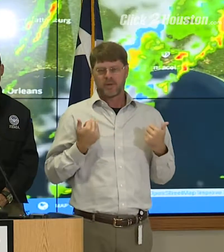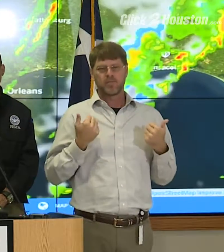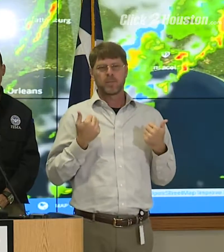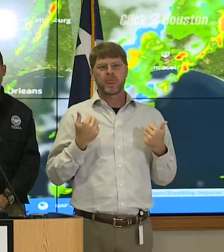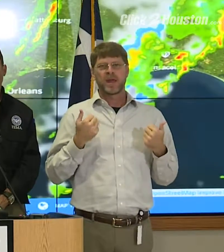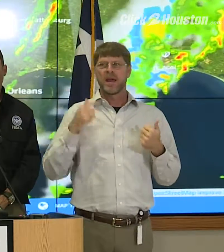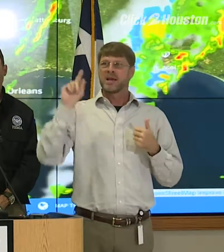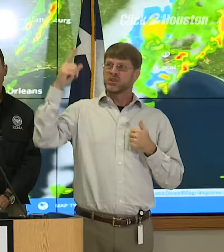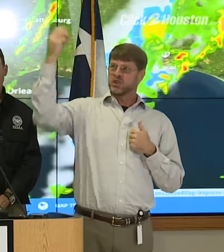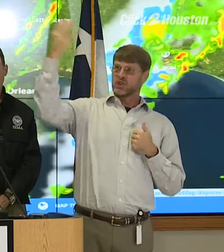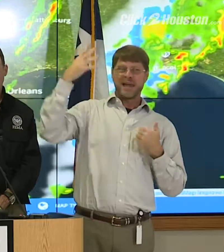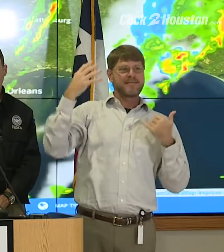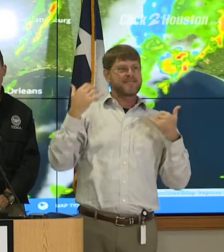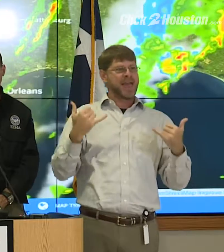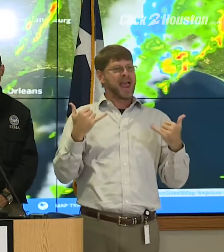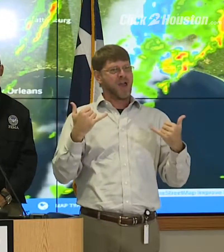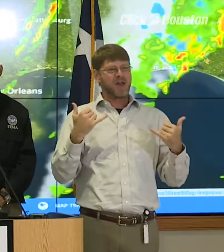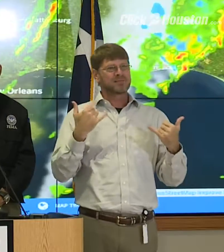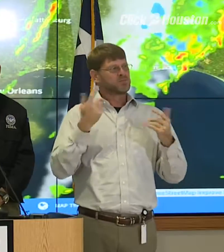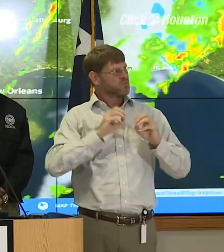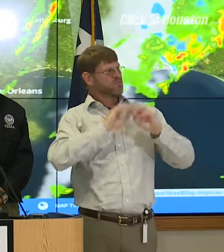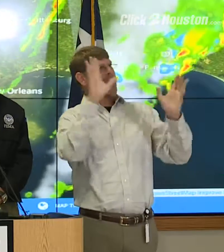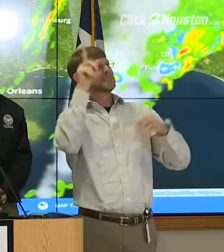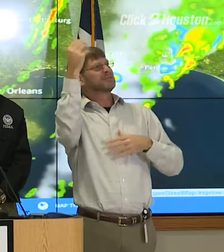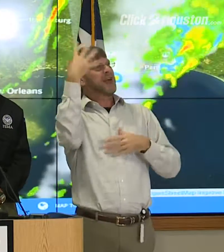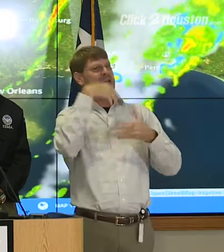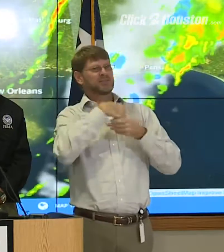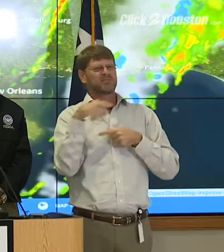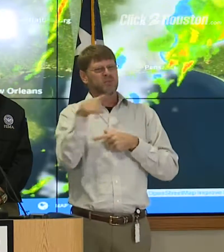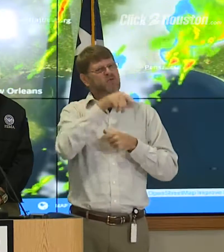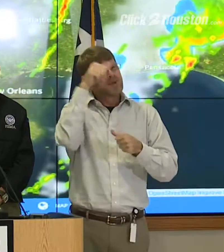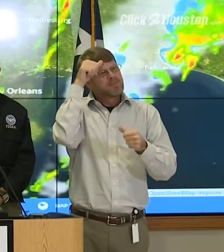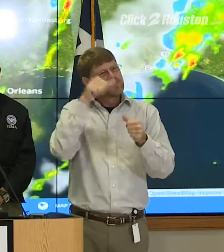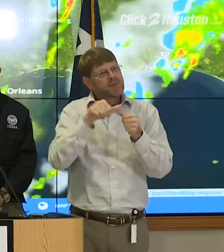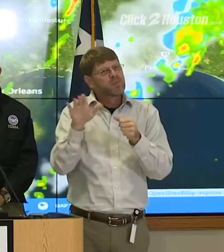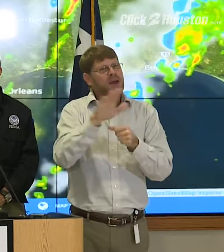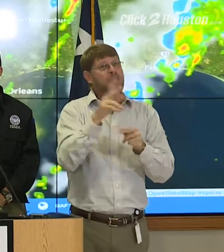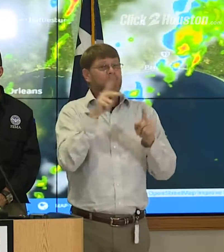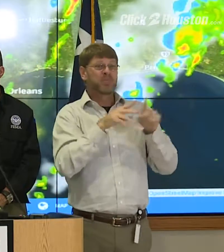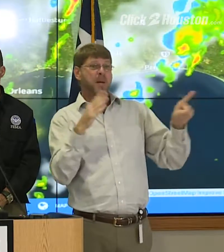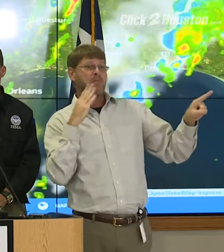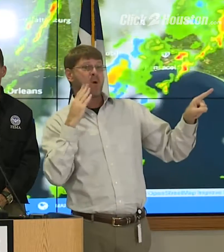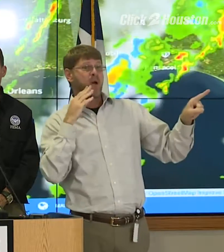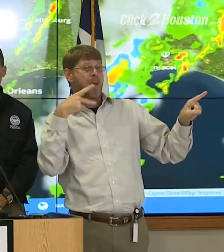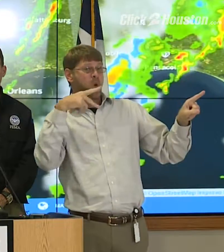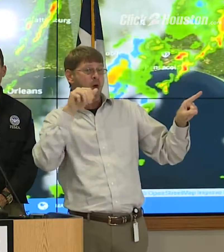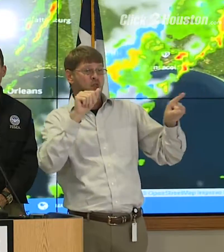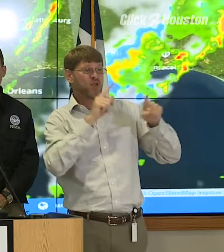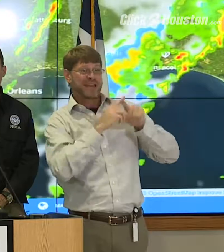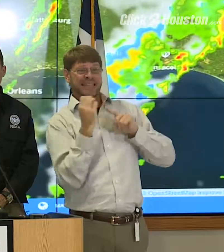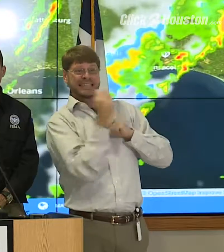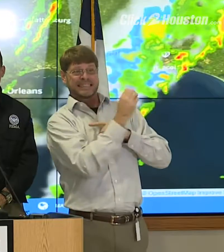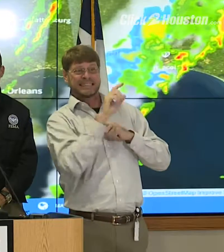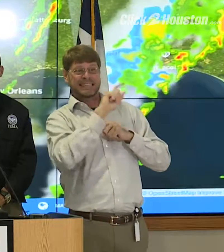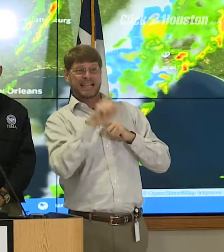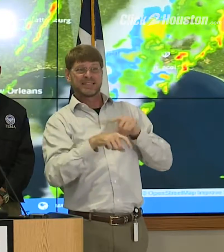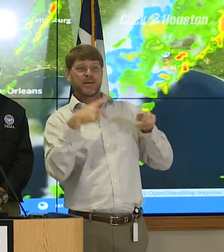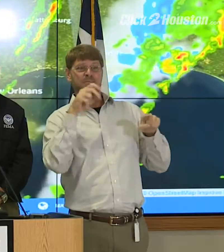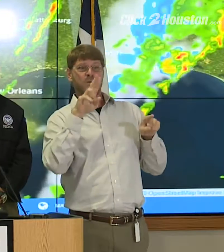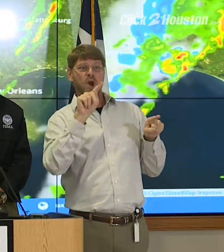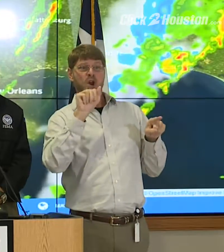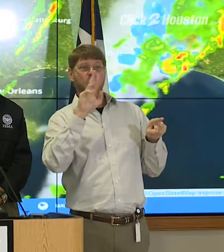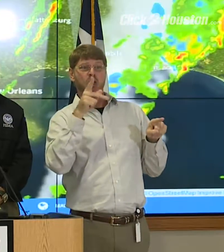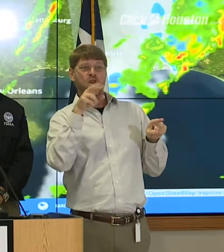It's sun shining and gosh, it's bright out there. Keep in mind people in Beaumont and Port Arthur and parts of East Texas are